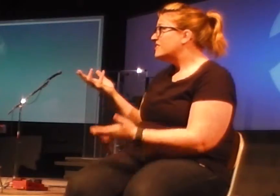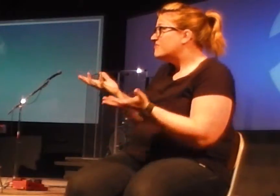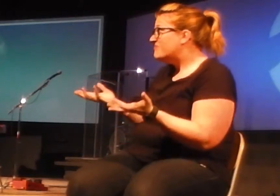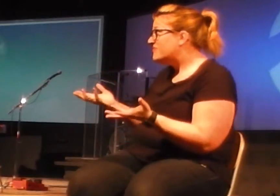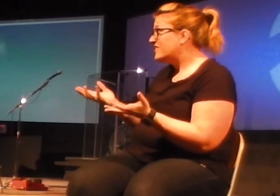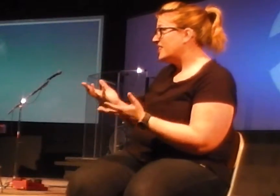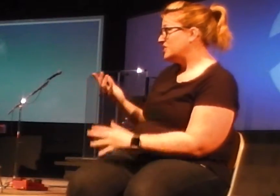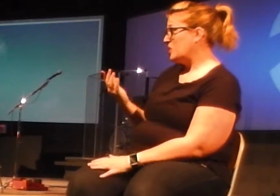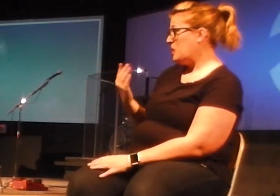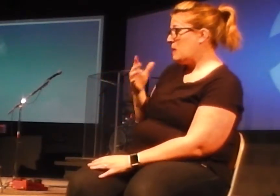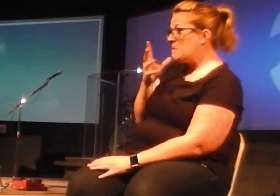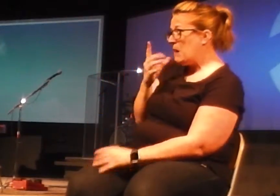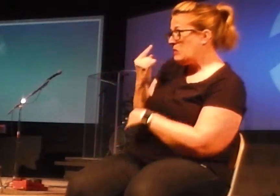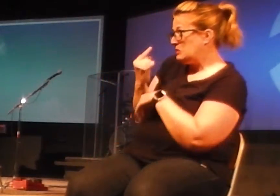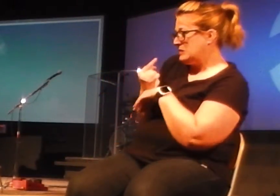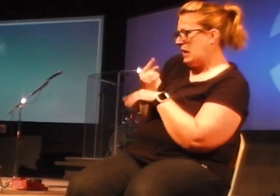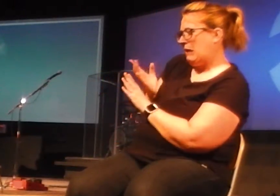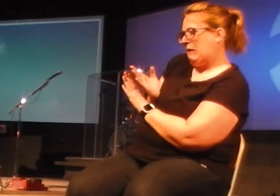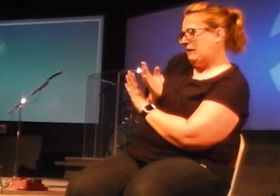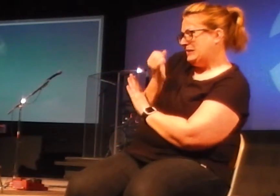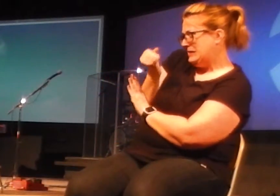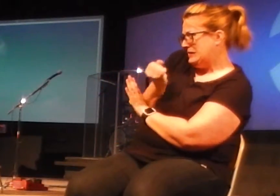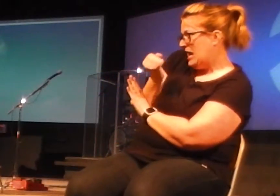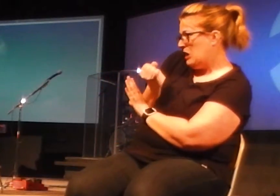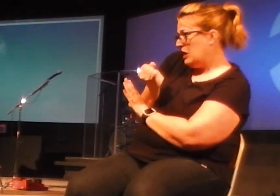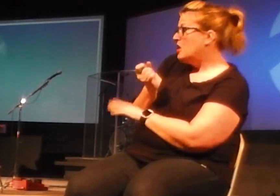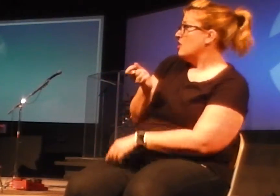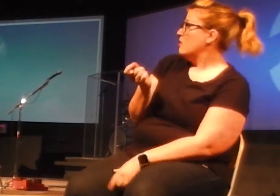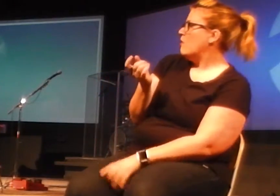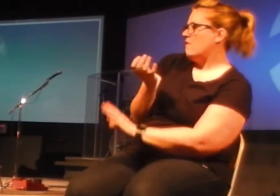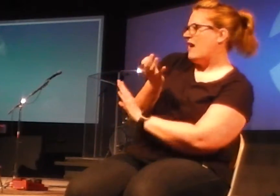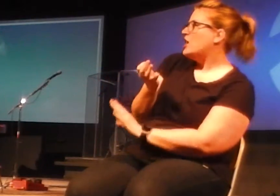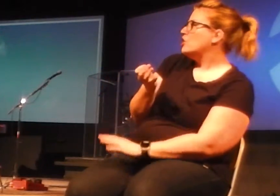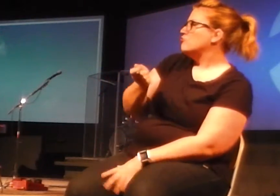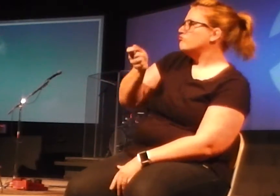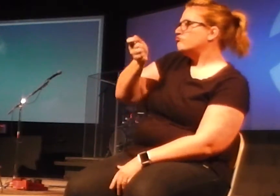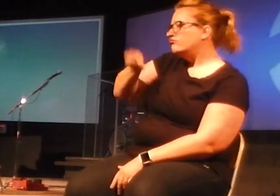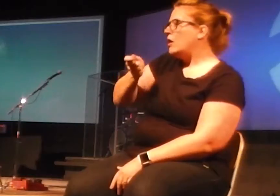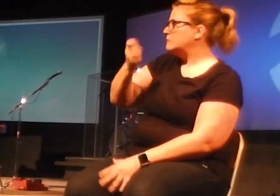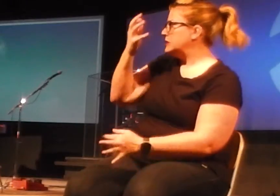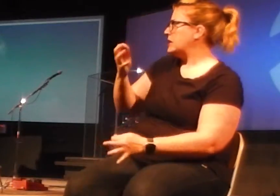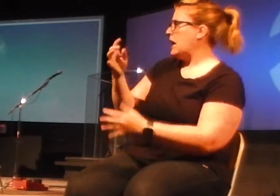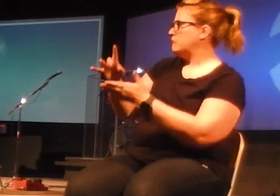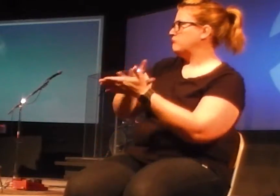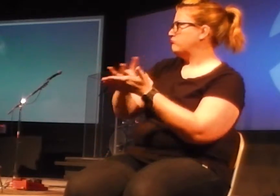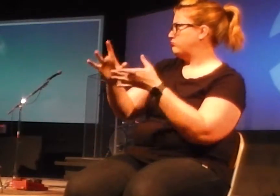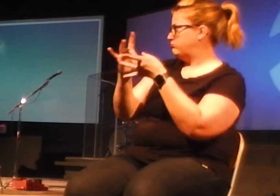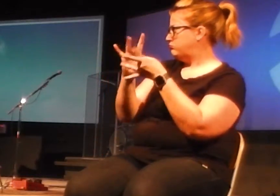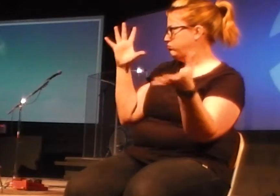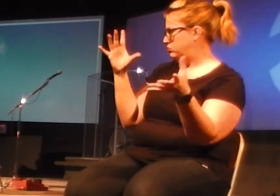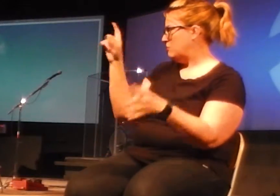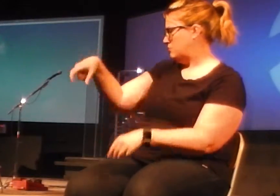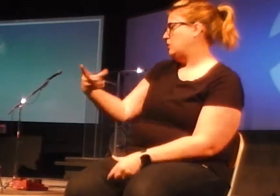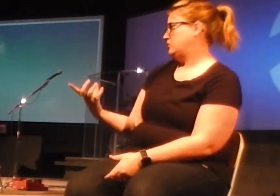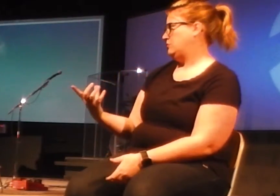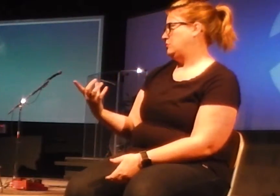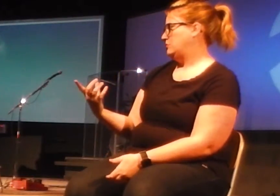before Mother's Day, the courts made the decision to terminate this kid's parental rights from his parents. And so the day after